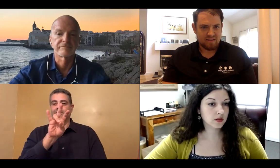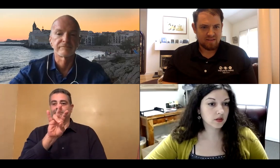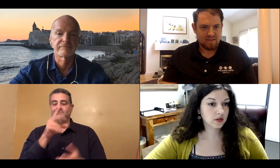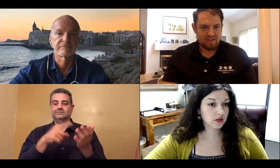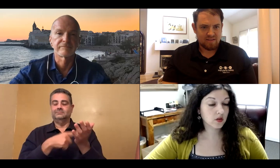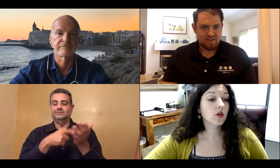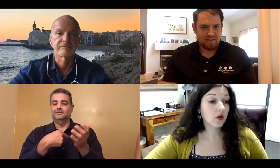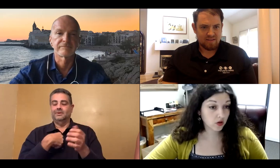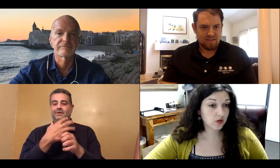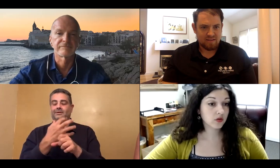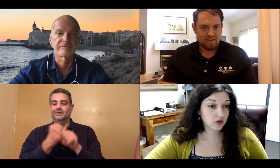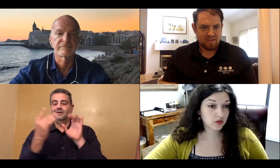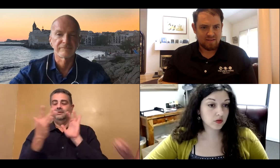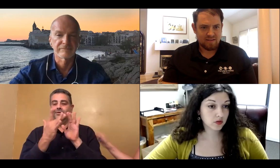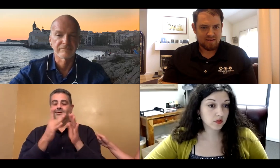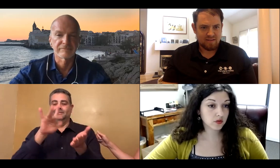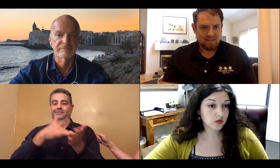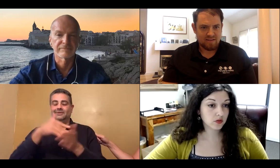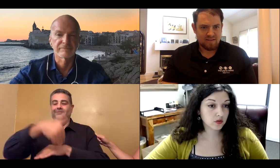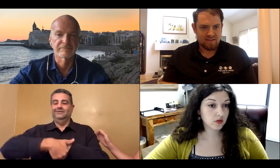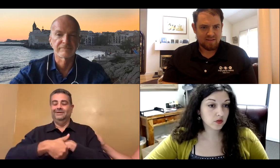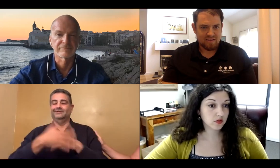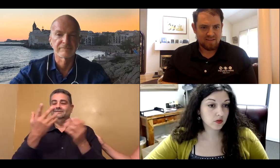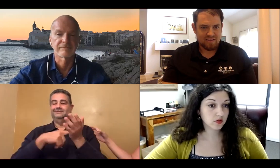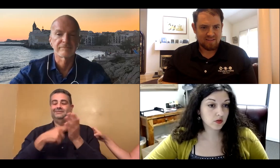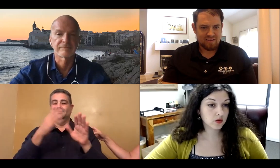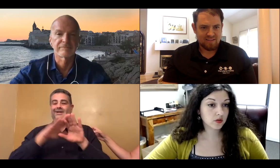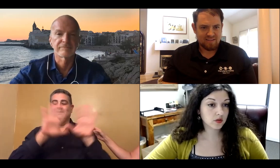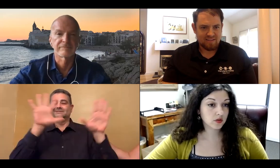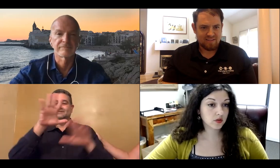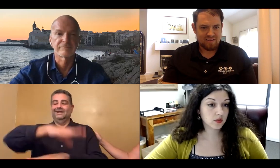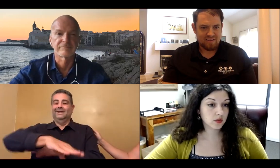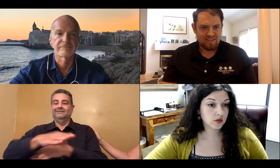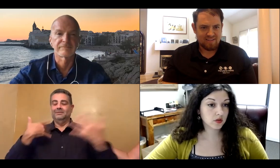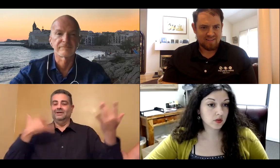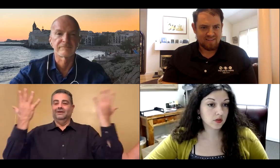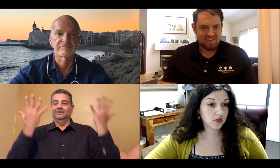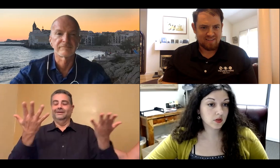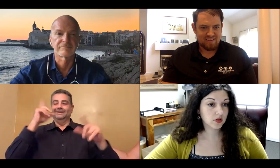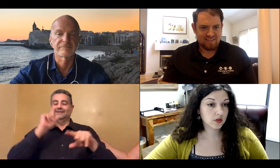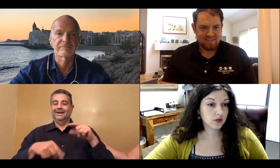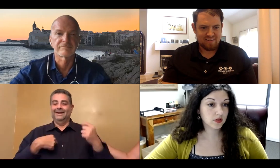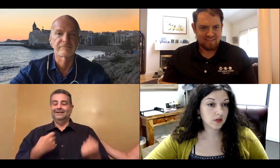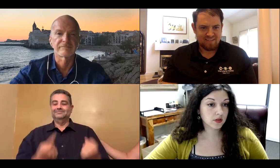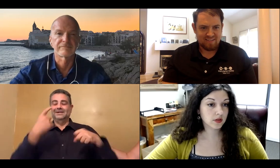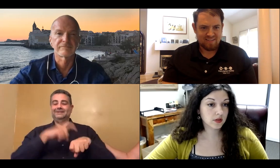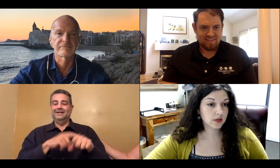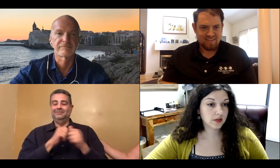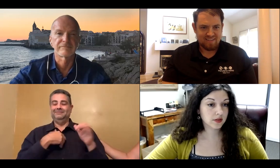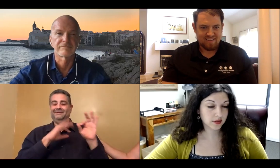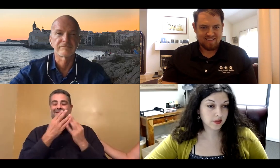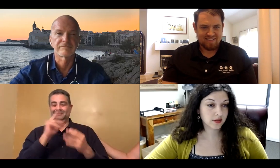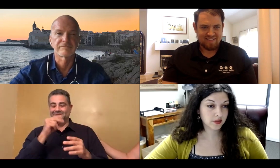We have 24-7 tech support. I get people contacting me in the middle of the night.